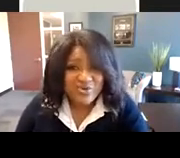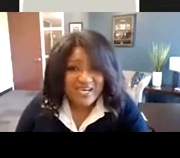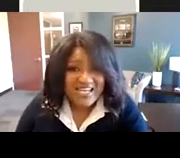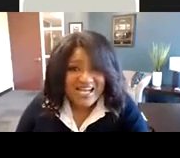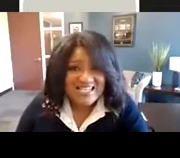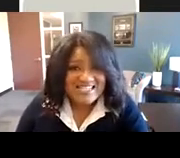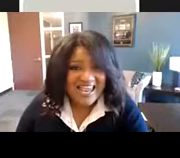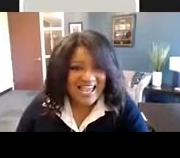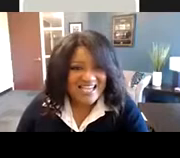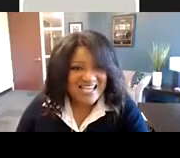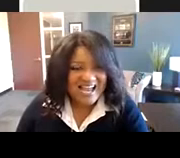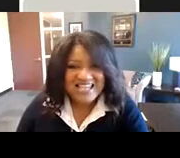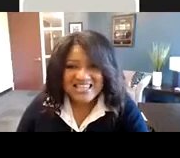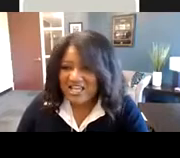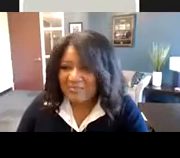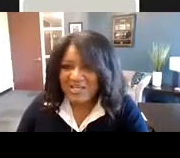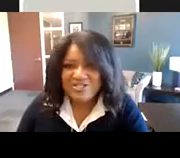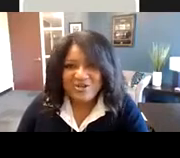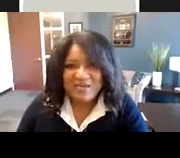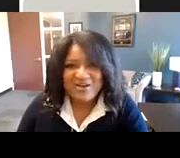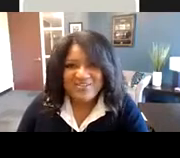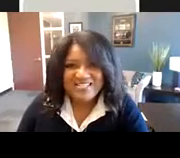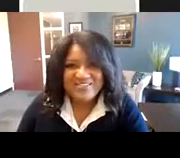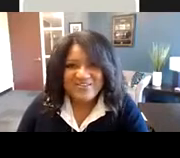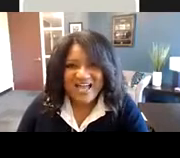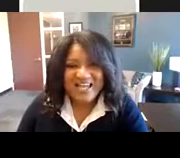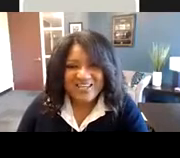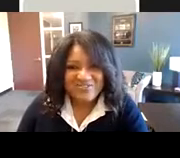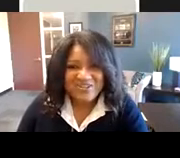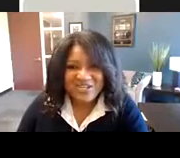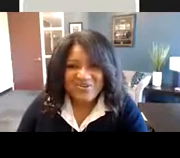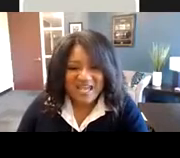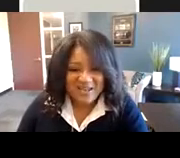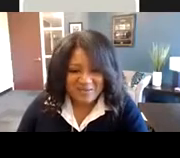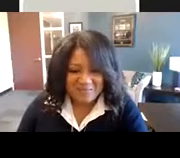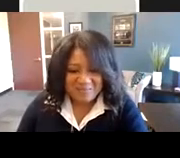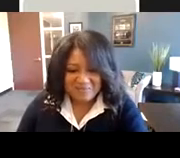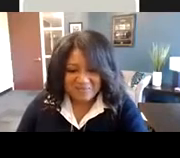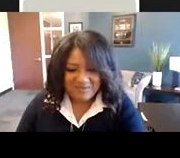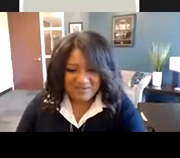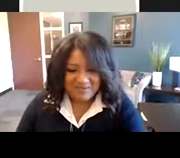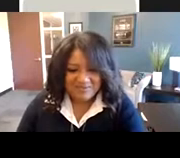much for joining us. And I think I'm going to turn it back over to Alan for the Q&A.